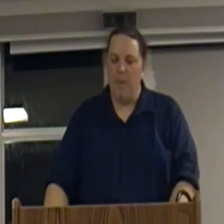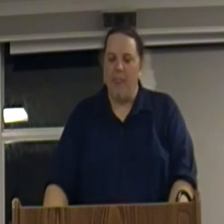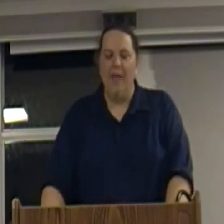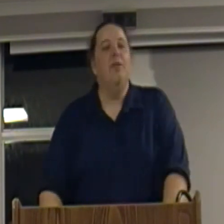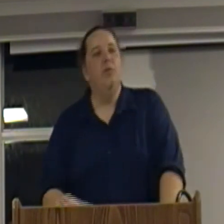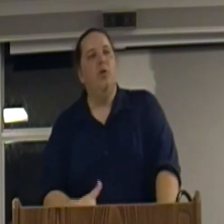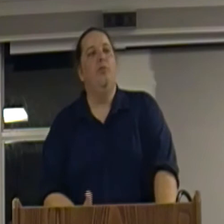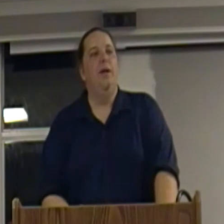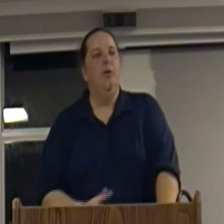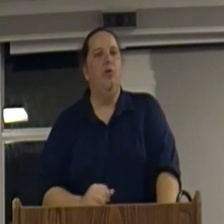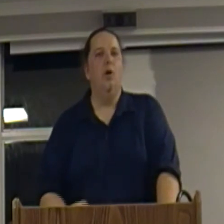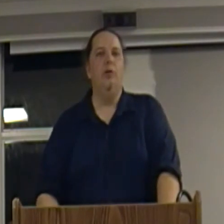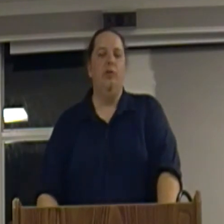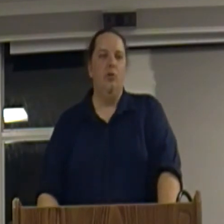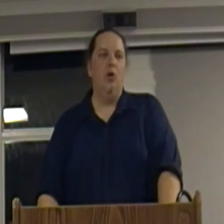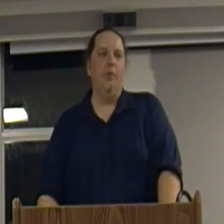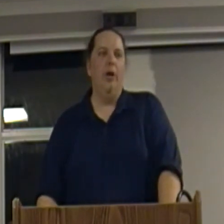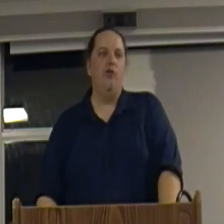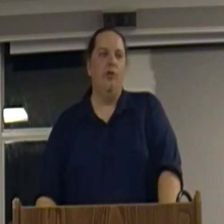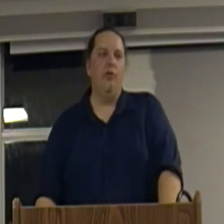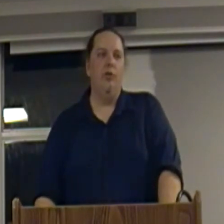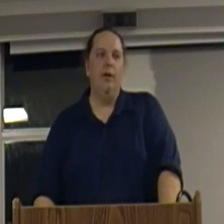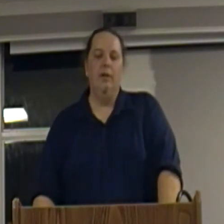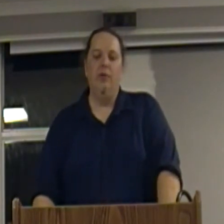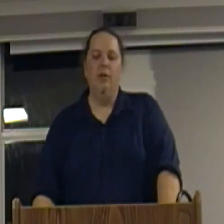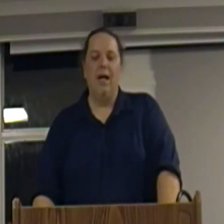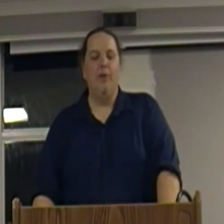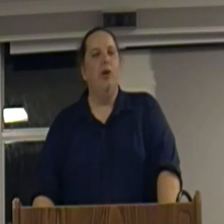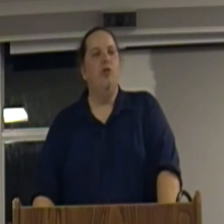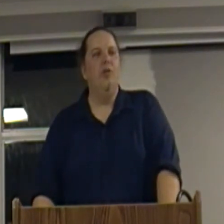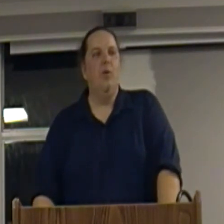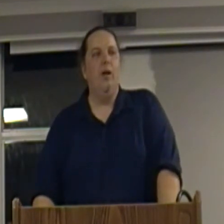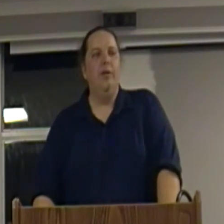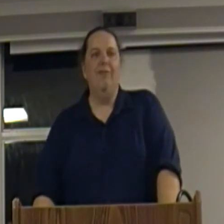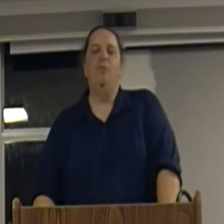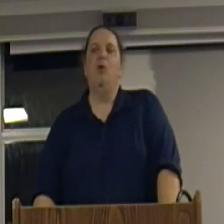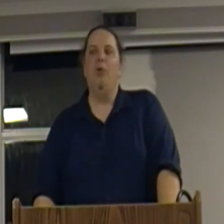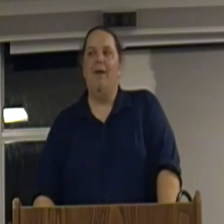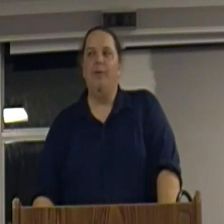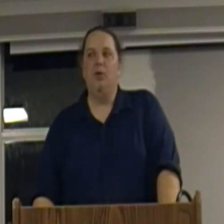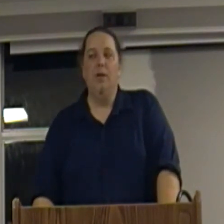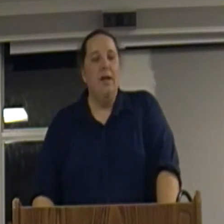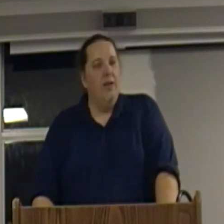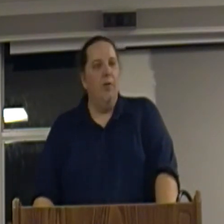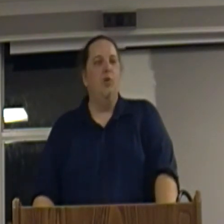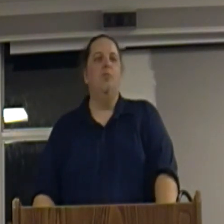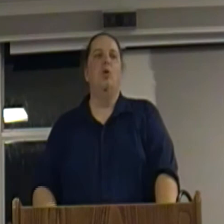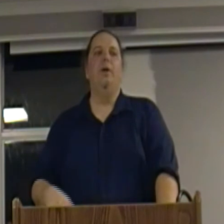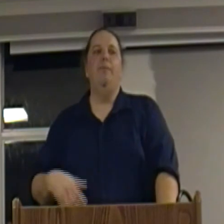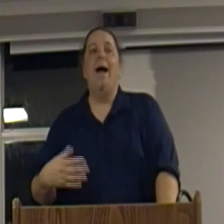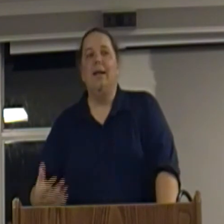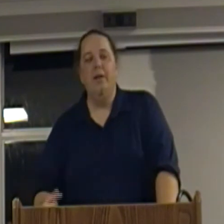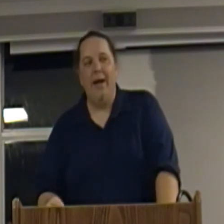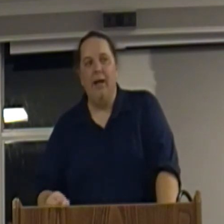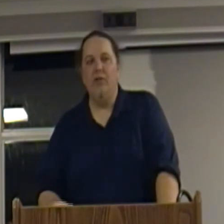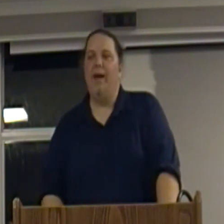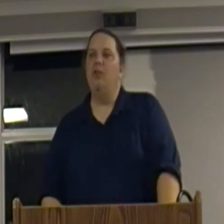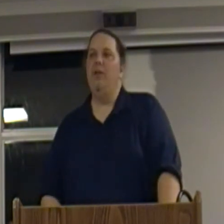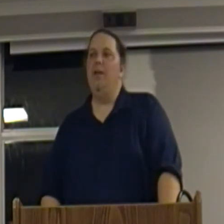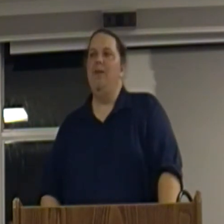and this of course made these new corporations these conglomerations of wealth even more profitable they would put more money back into the banks the banks became